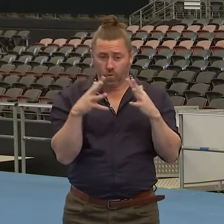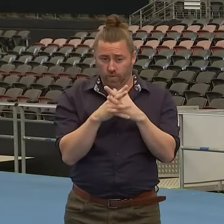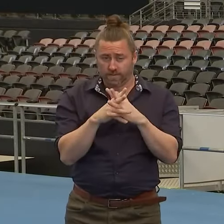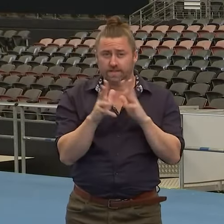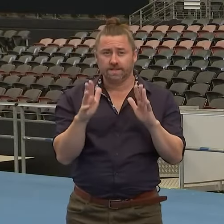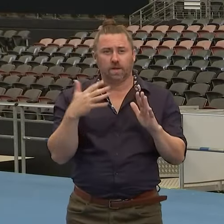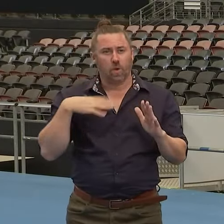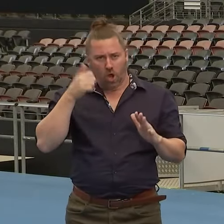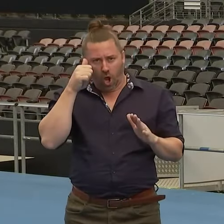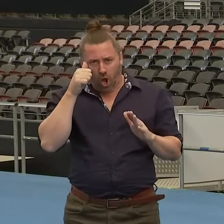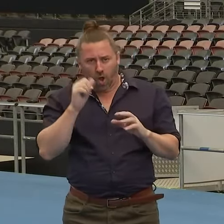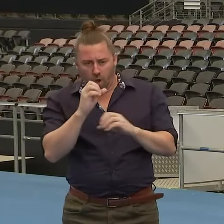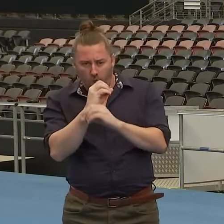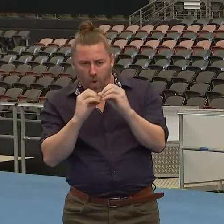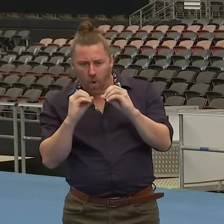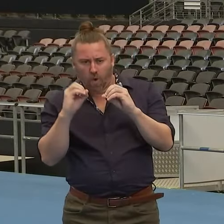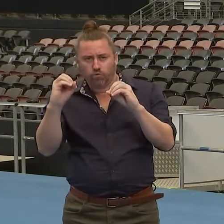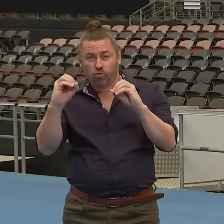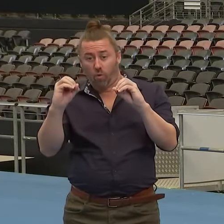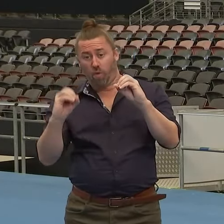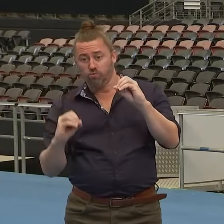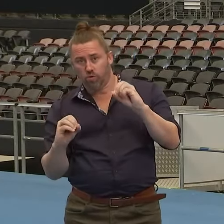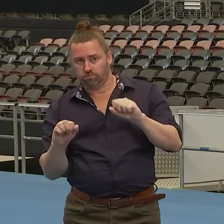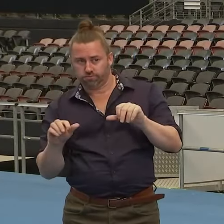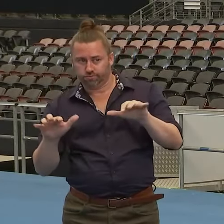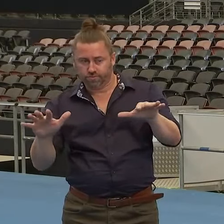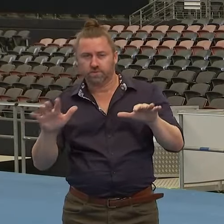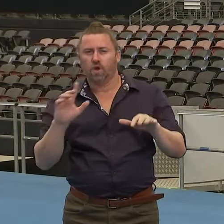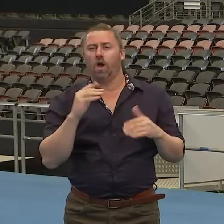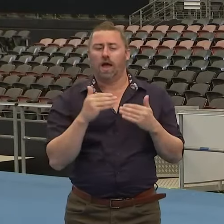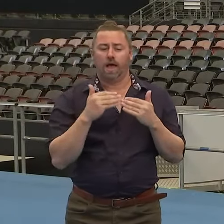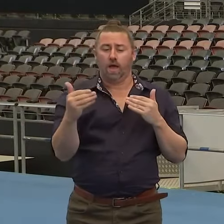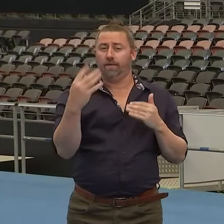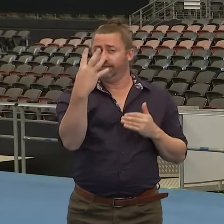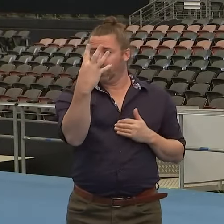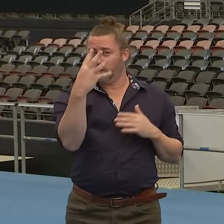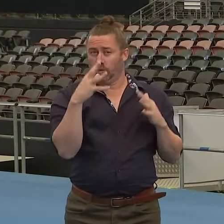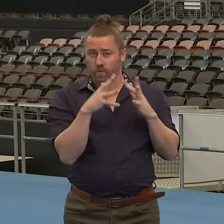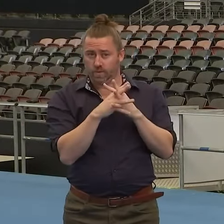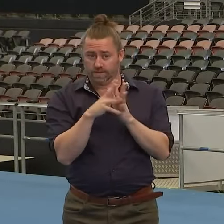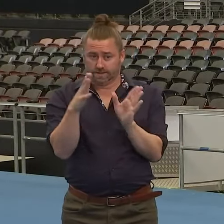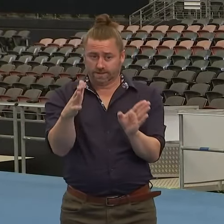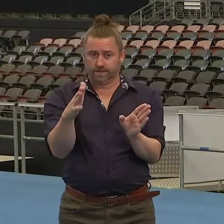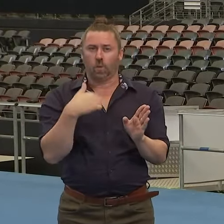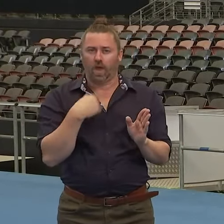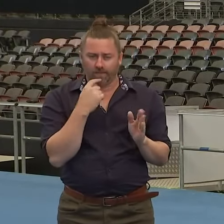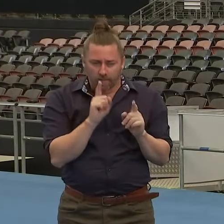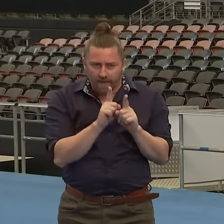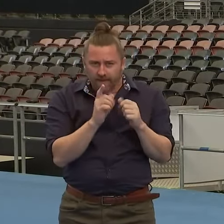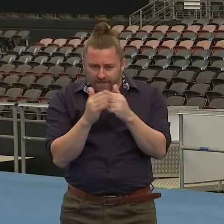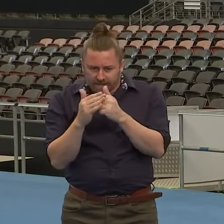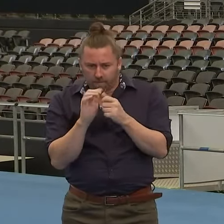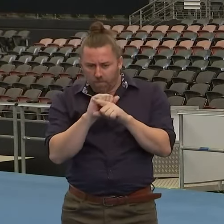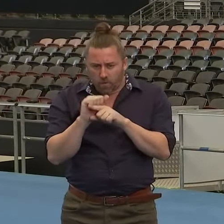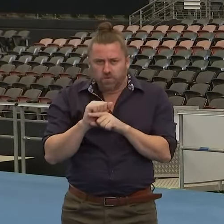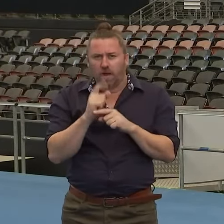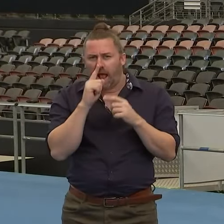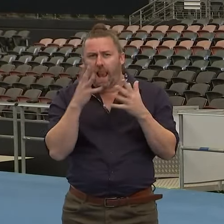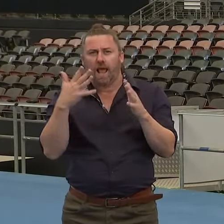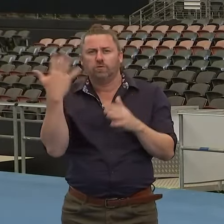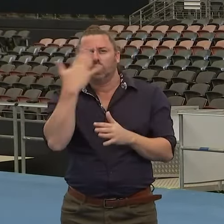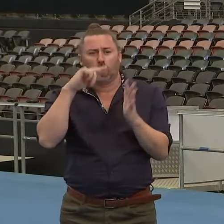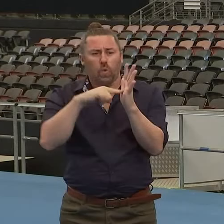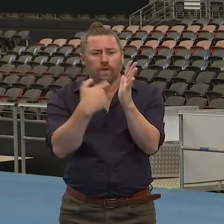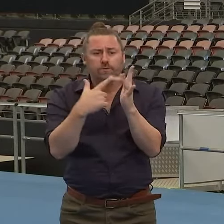of the wave, and we want to make sure that in the first four weeks, and this is what we were refining. Do we allow excursions?